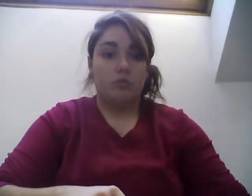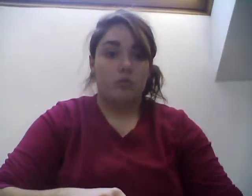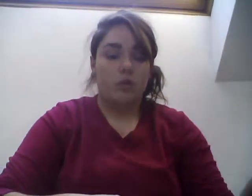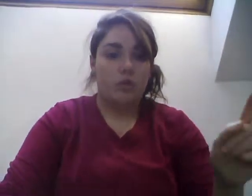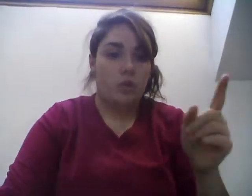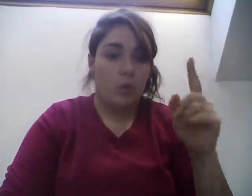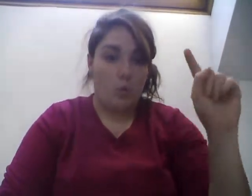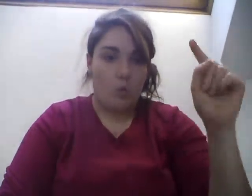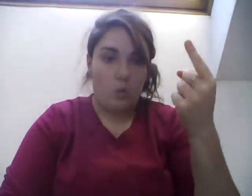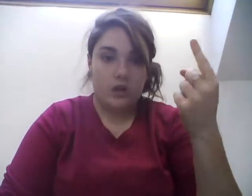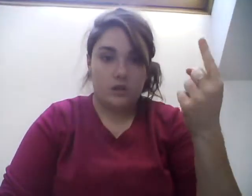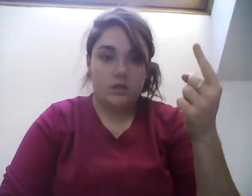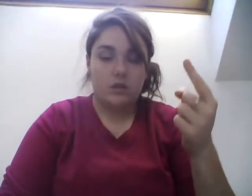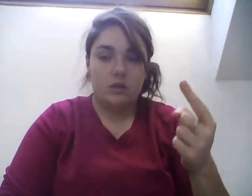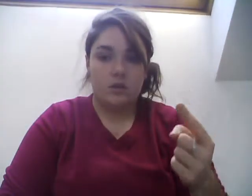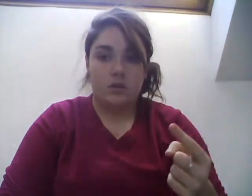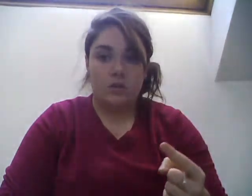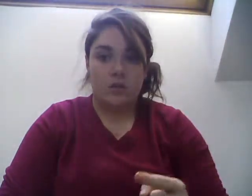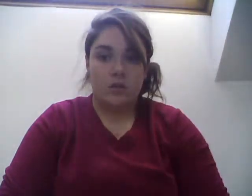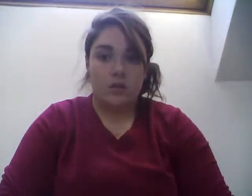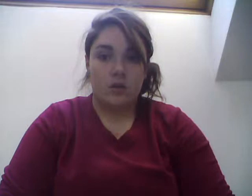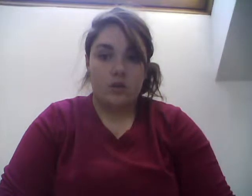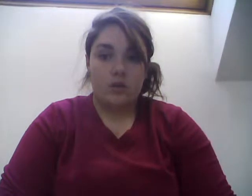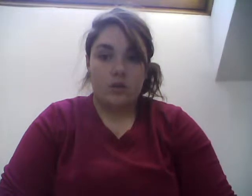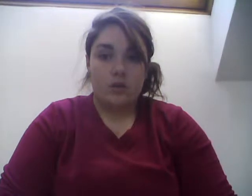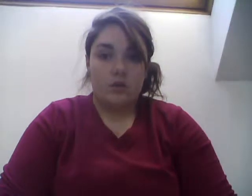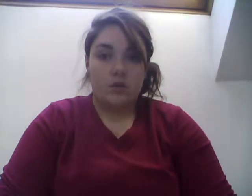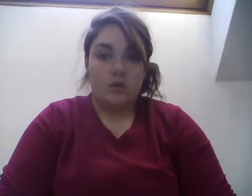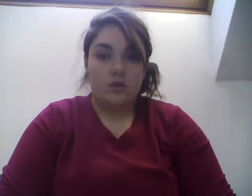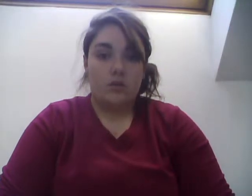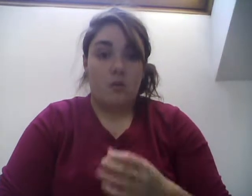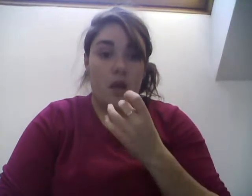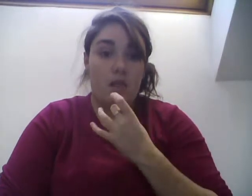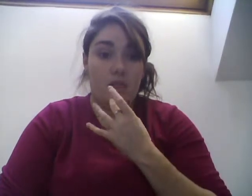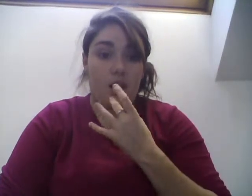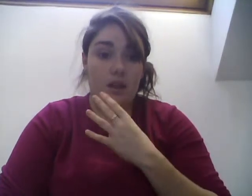from light energy to chemical energy. Then we go from chemical energy to chemical energy.